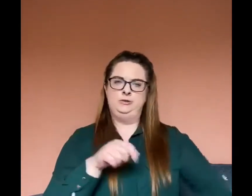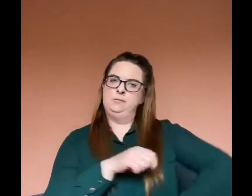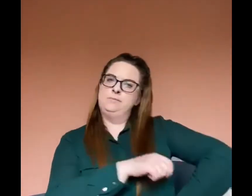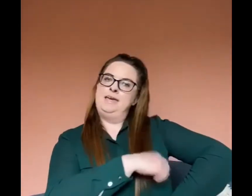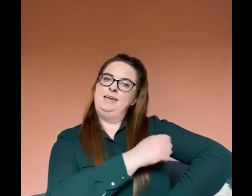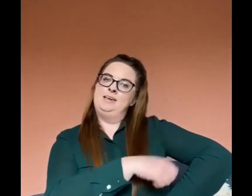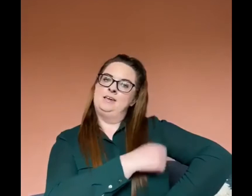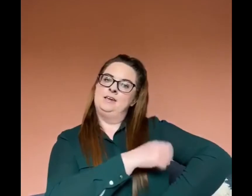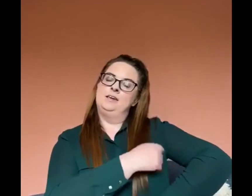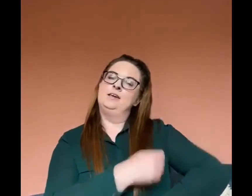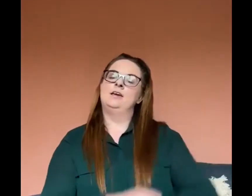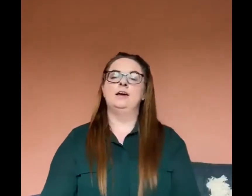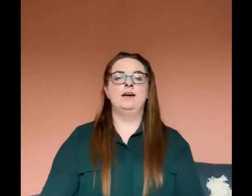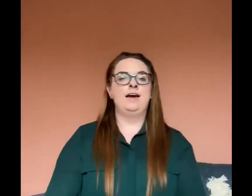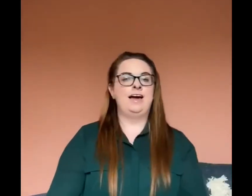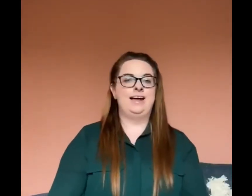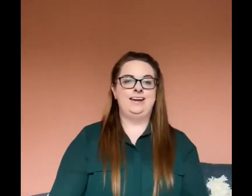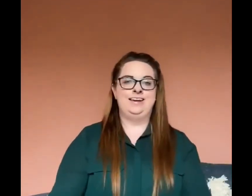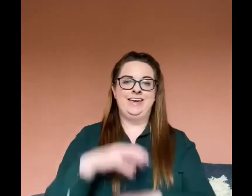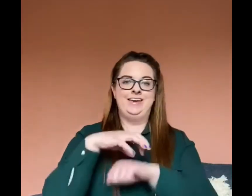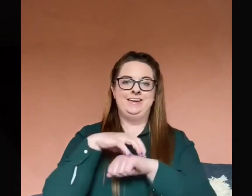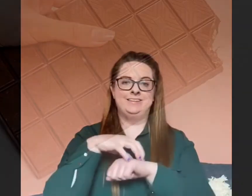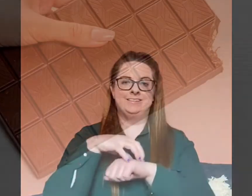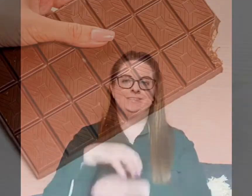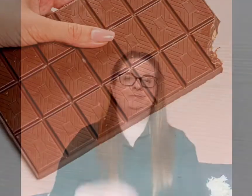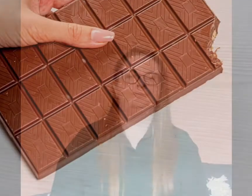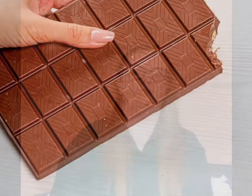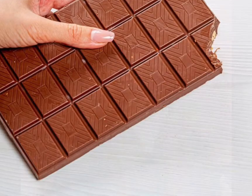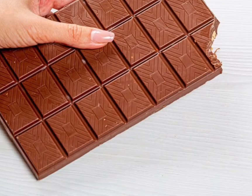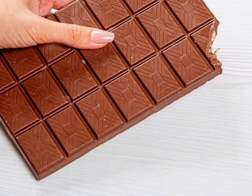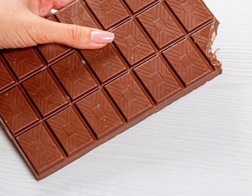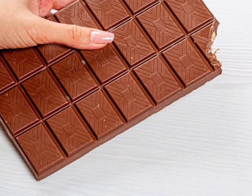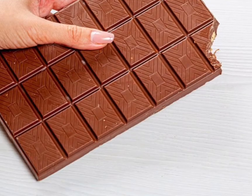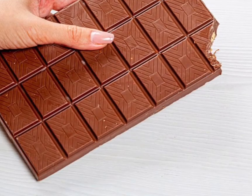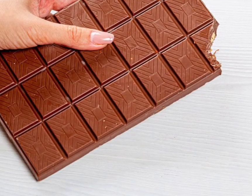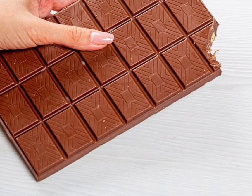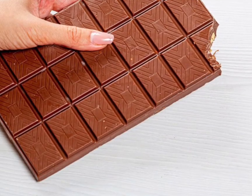bake any cakes? Flavors. Chocolate.